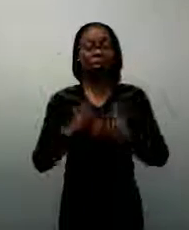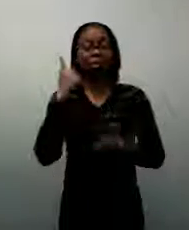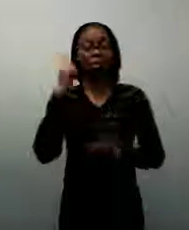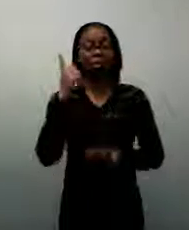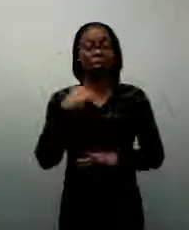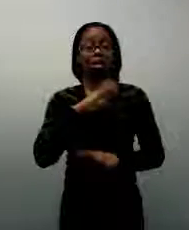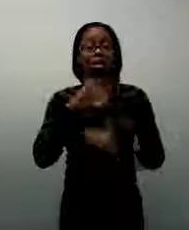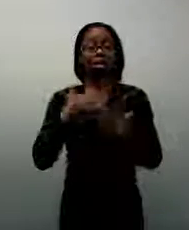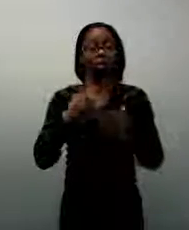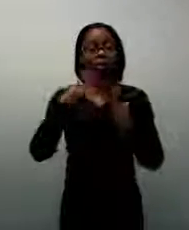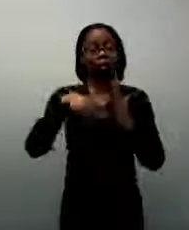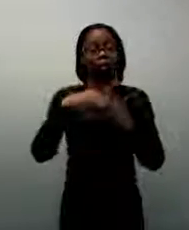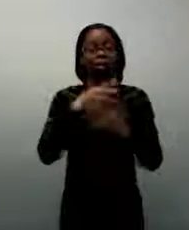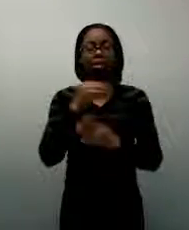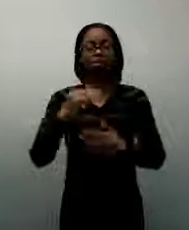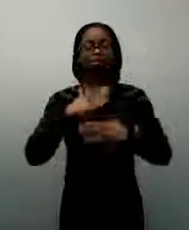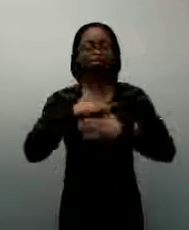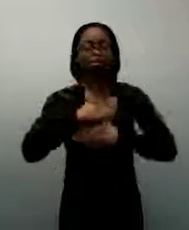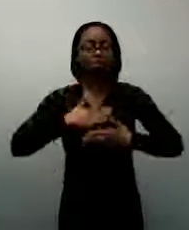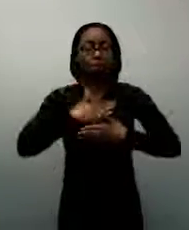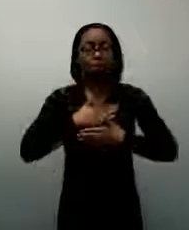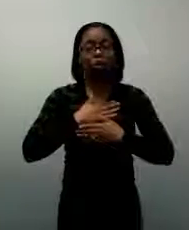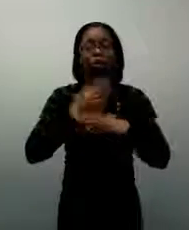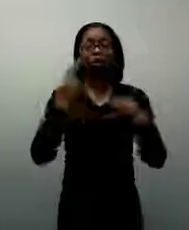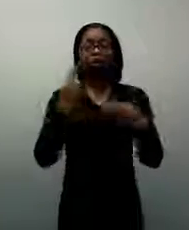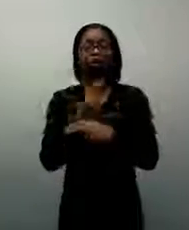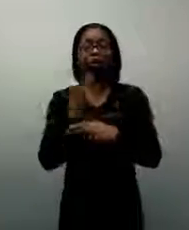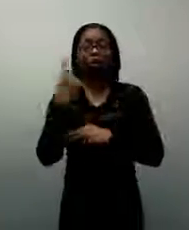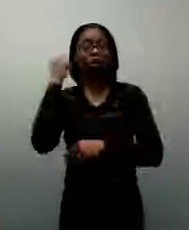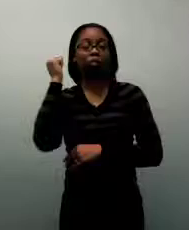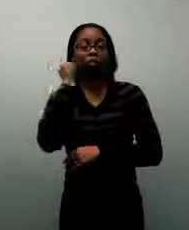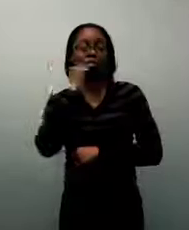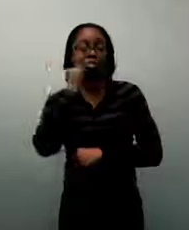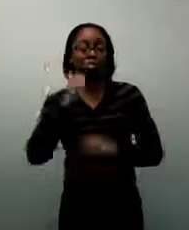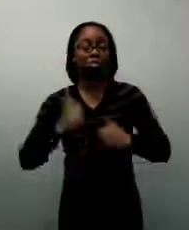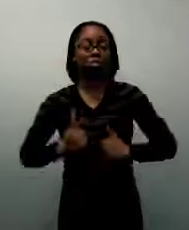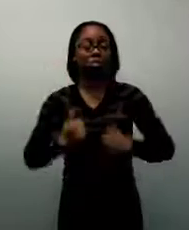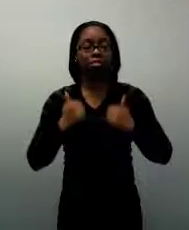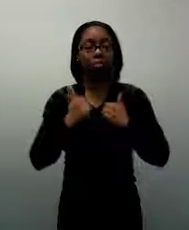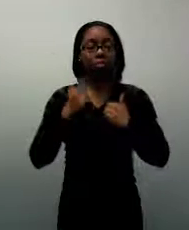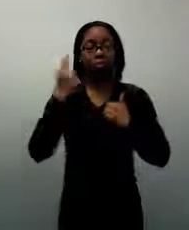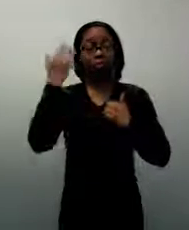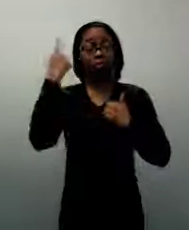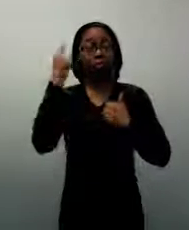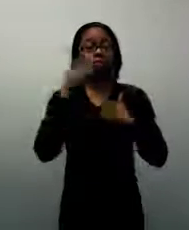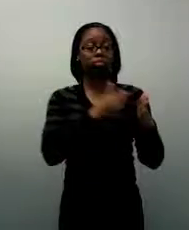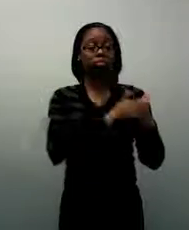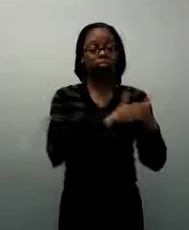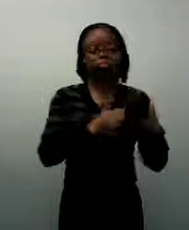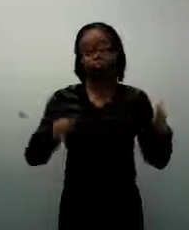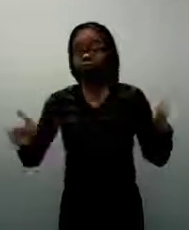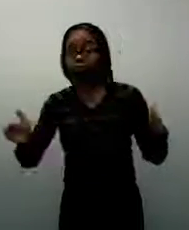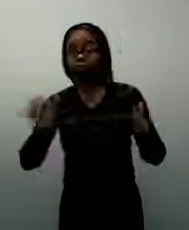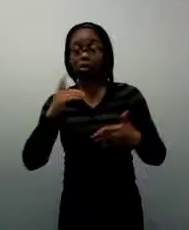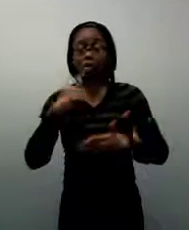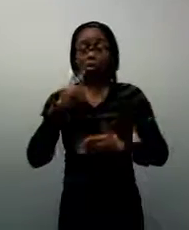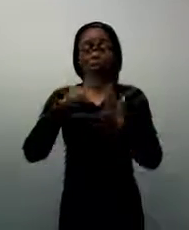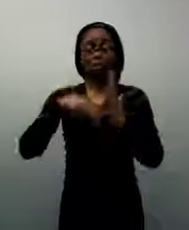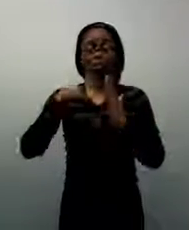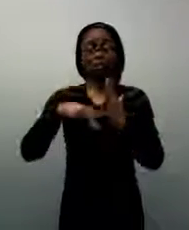and enjoy reading and use it in our daily lives. The spectrum of reading goes from just basic to needing it